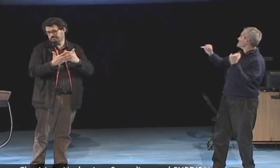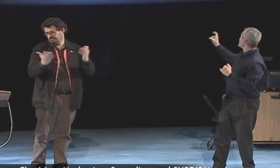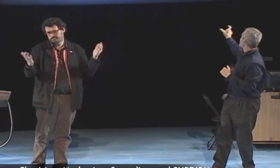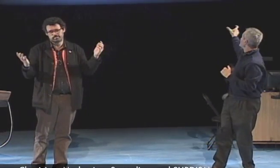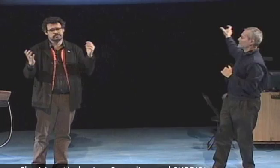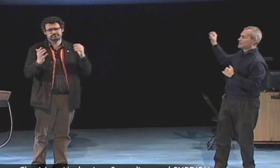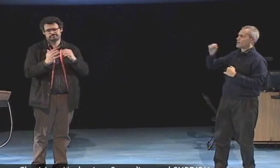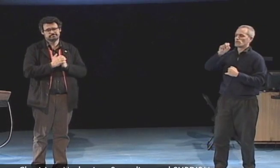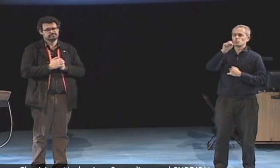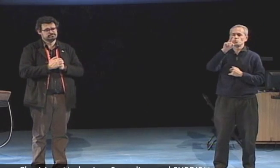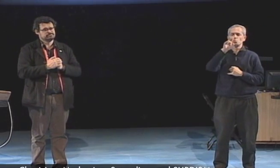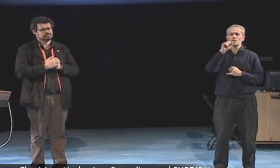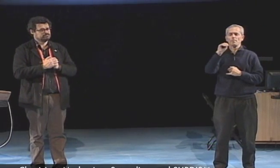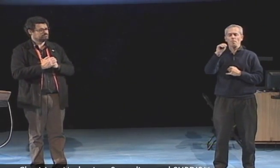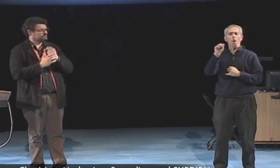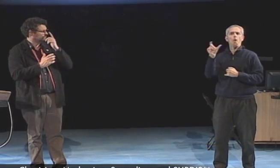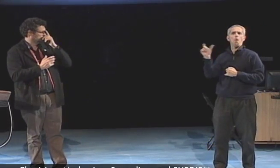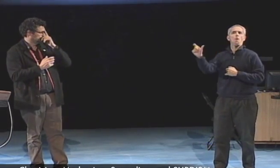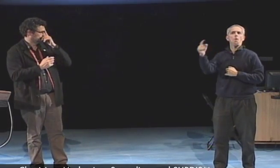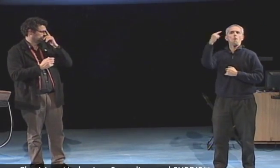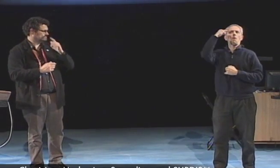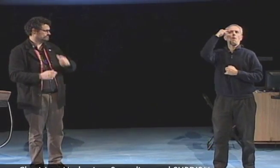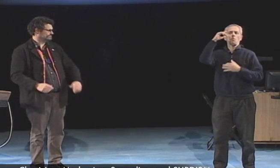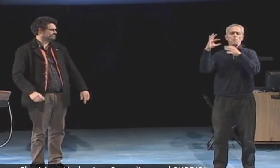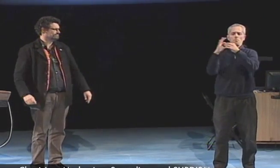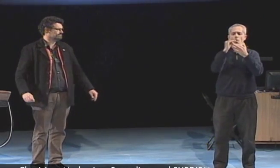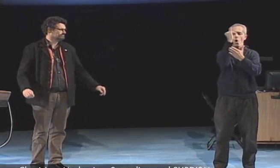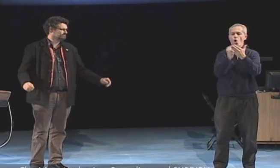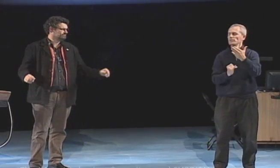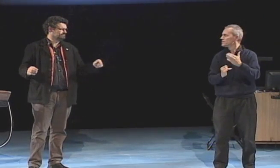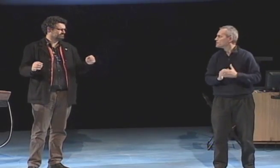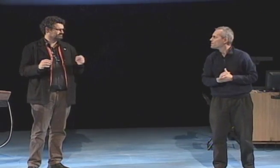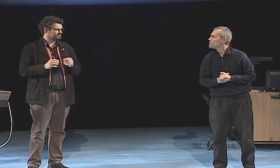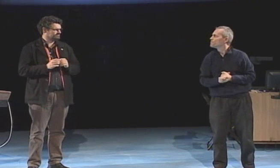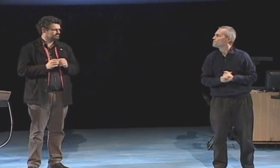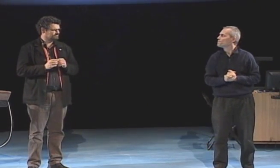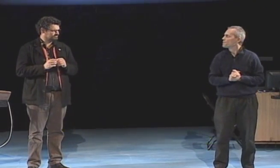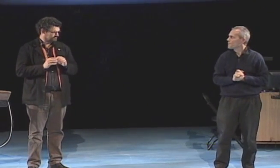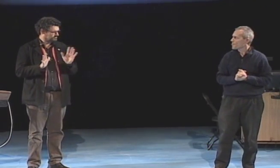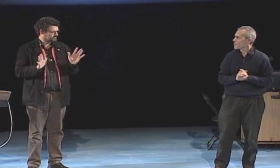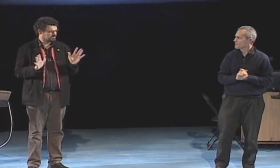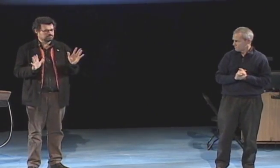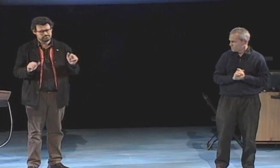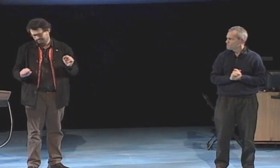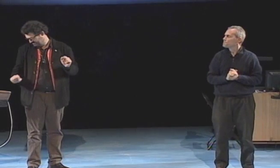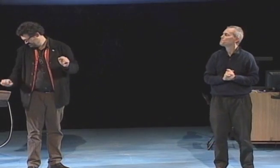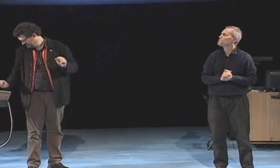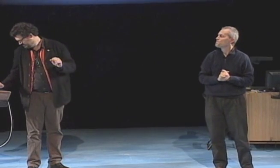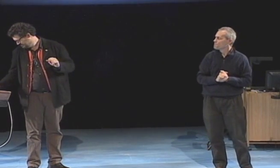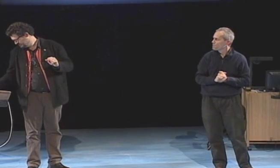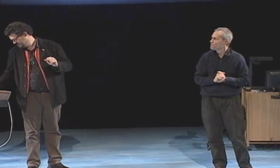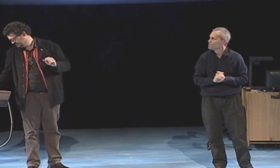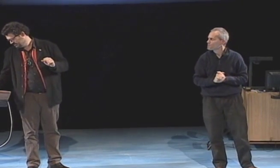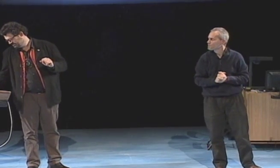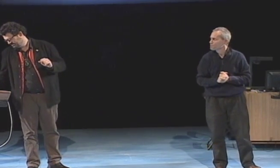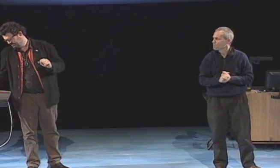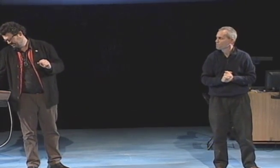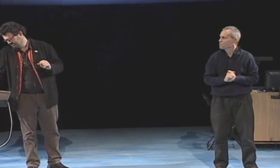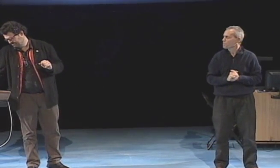as we can see art has a long history classicism modernism surrealism cubism and now sordism